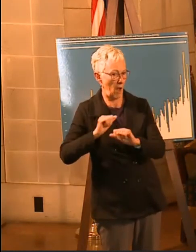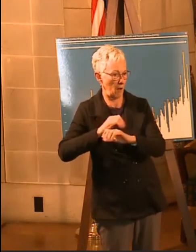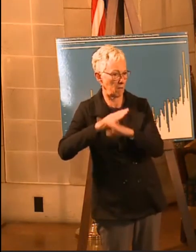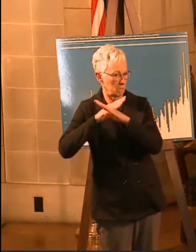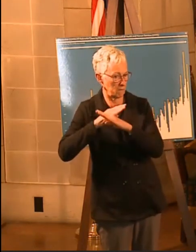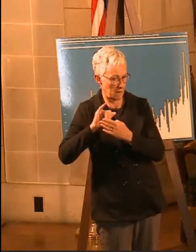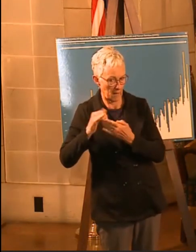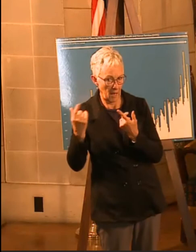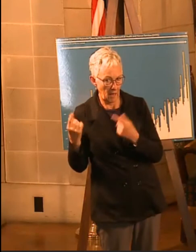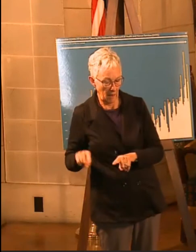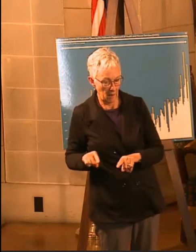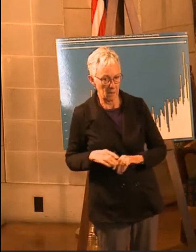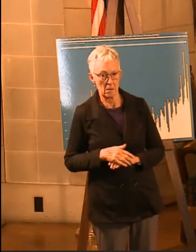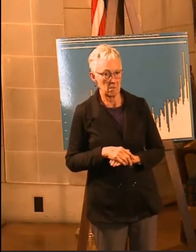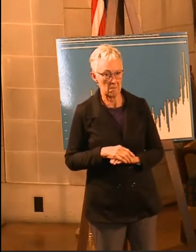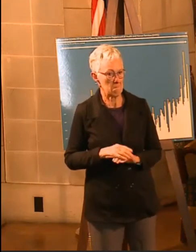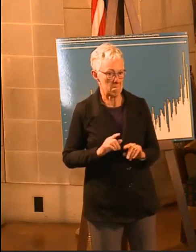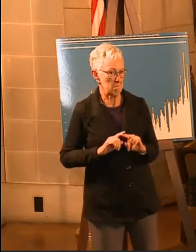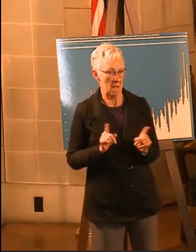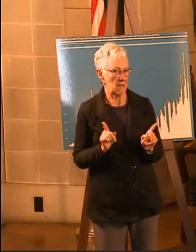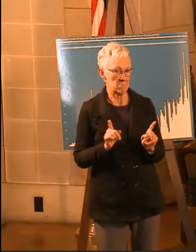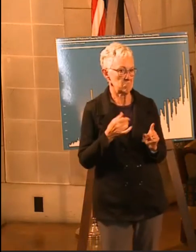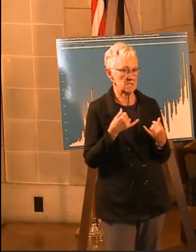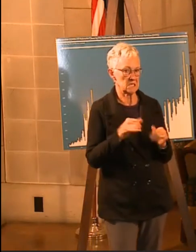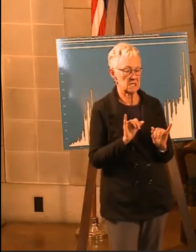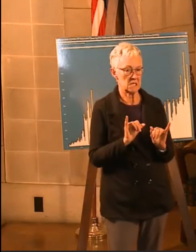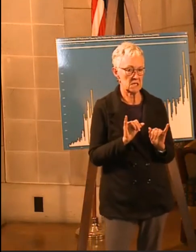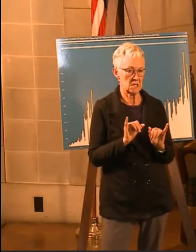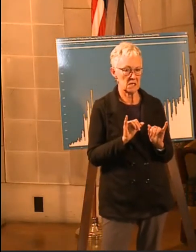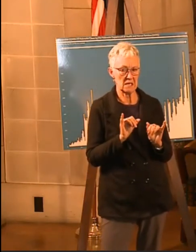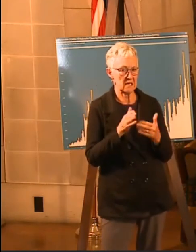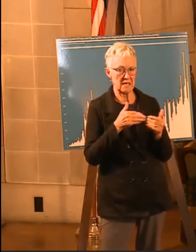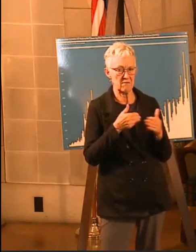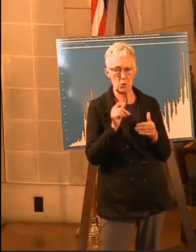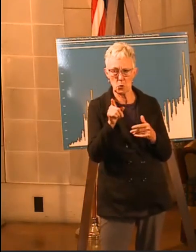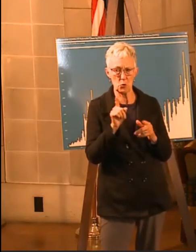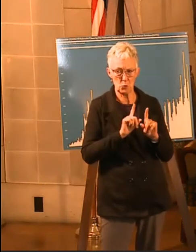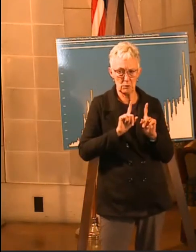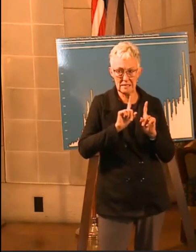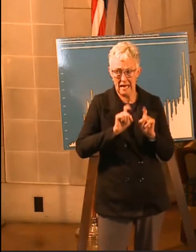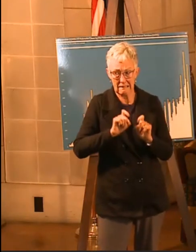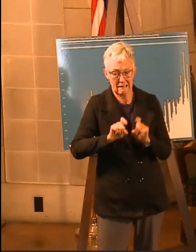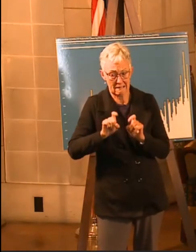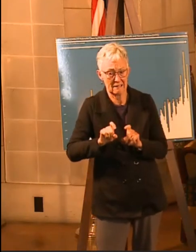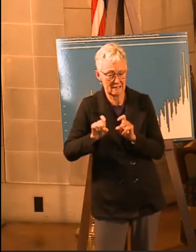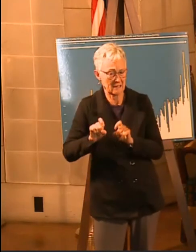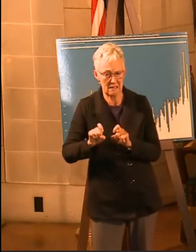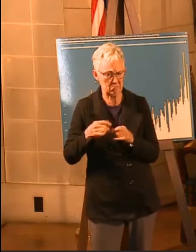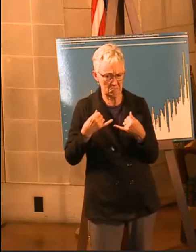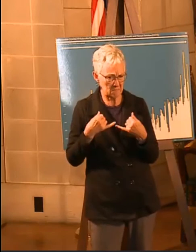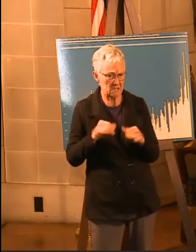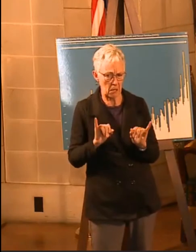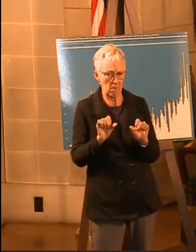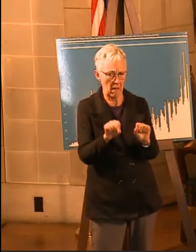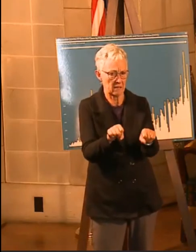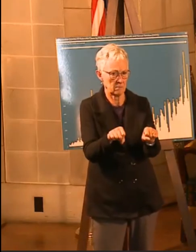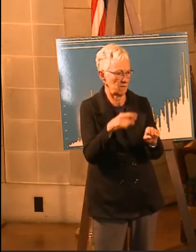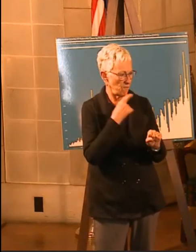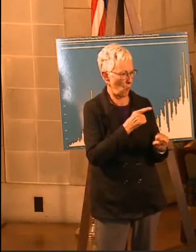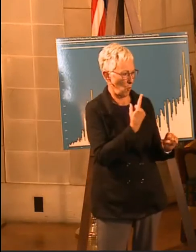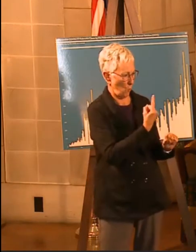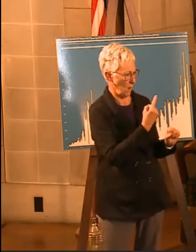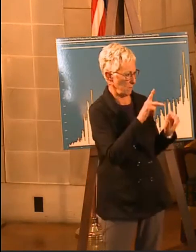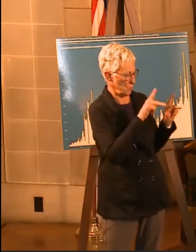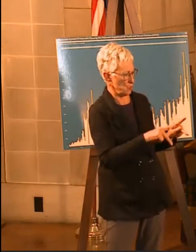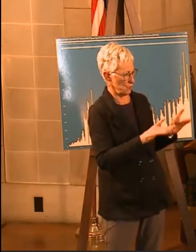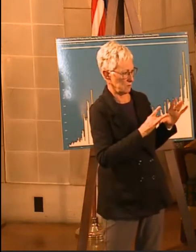more ability to do that testing. However, that still doesn't, even if you test and really slow it once it gets there, that doesn't address the issue with regard to what may